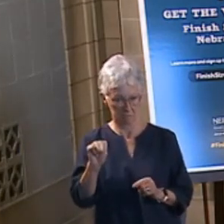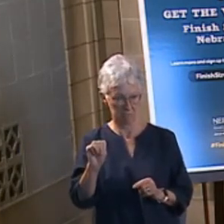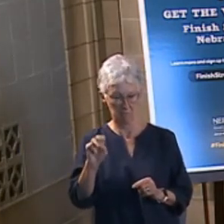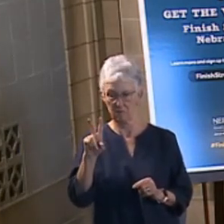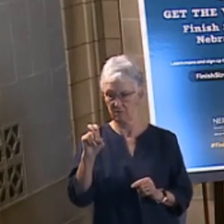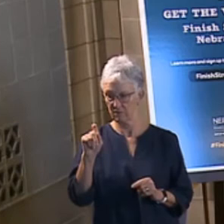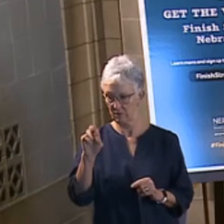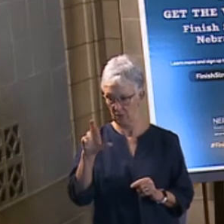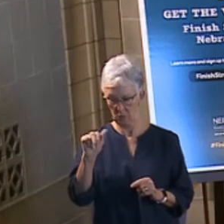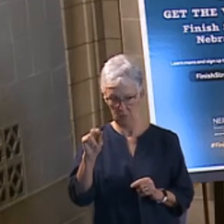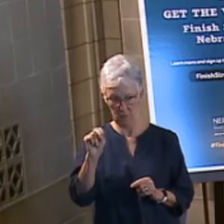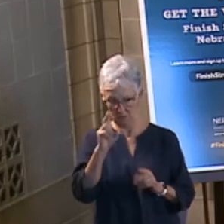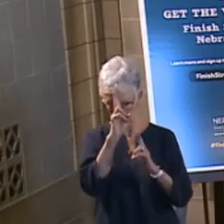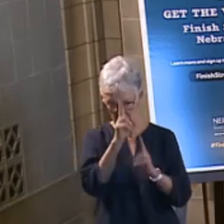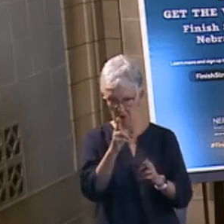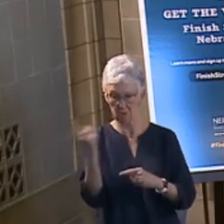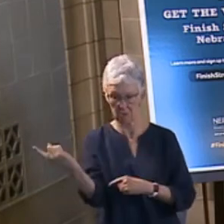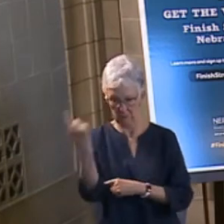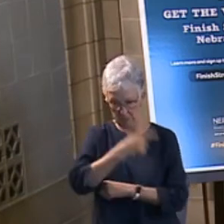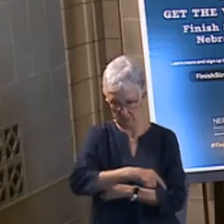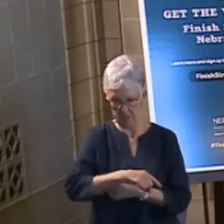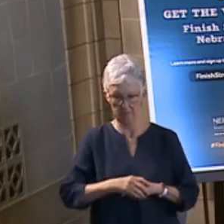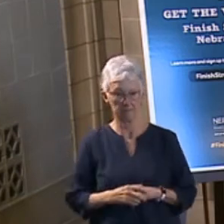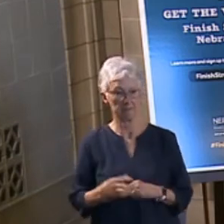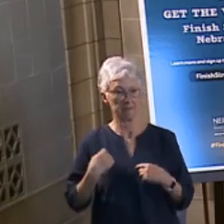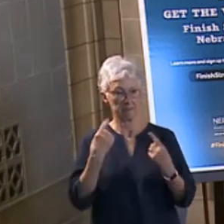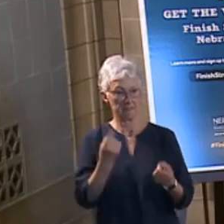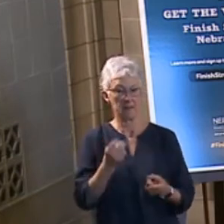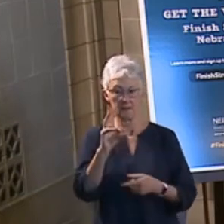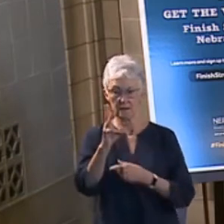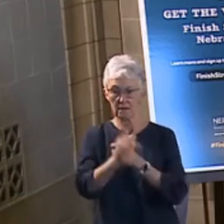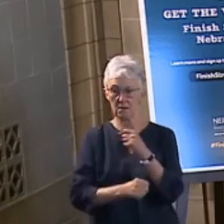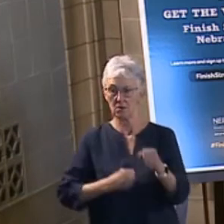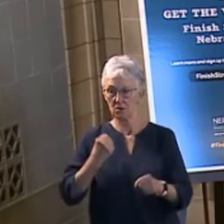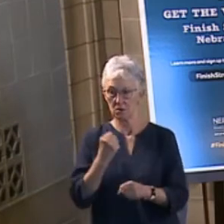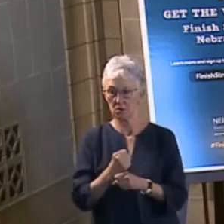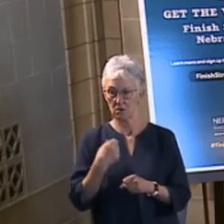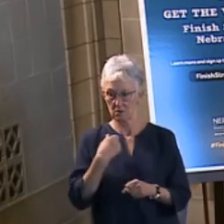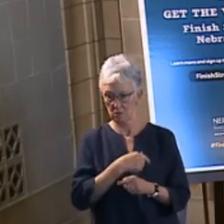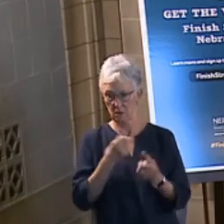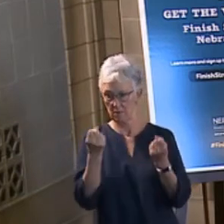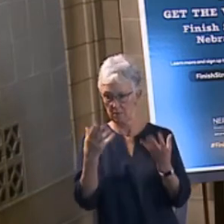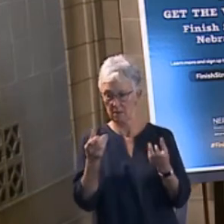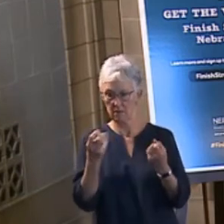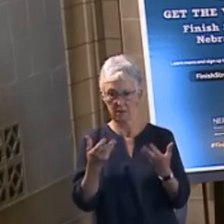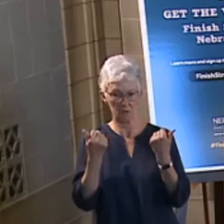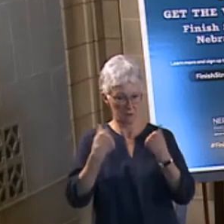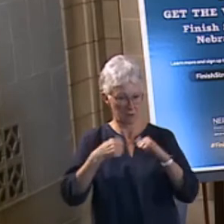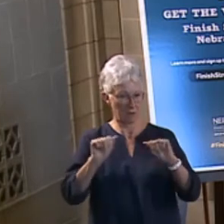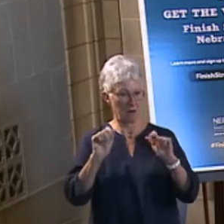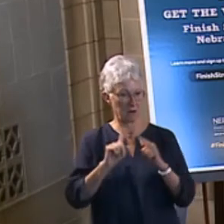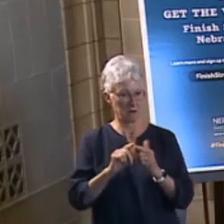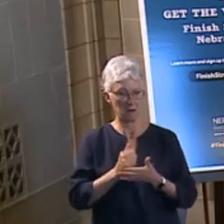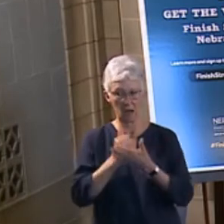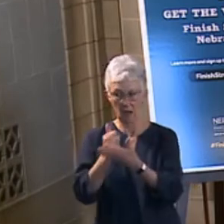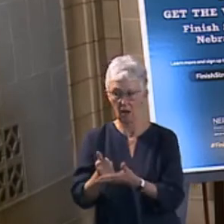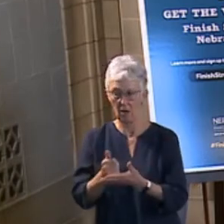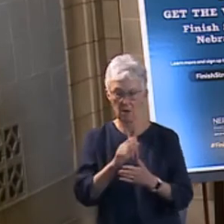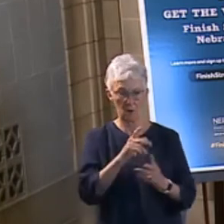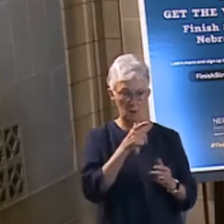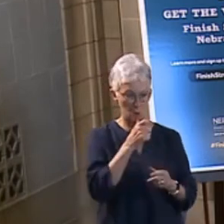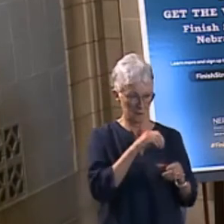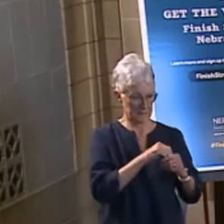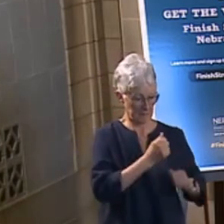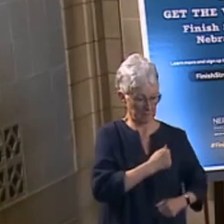did. And, of course, over the course of the last six years, we've taken a number of steps to help out active-duty spouses as well as veterans.